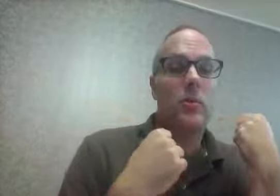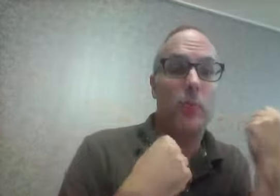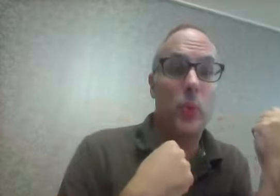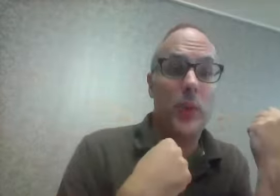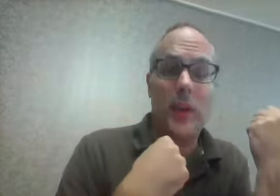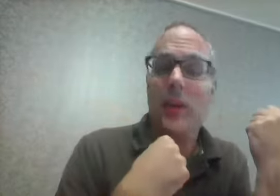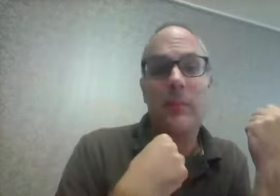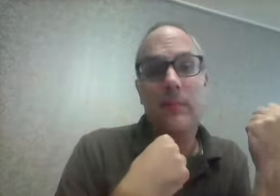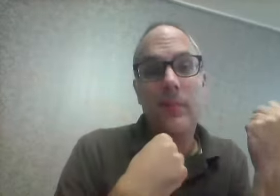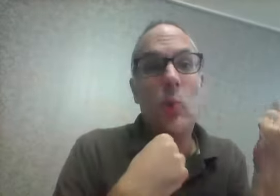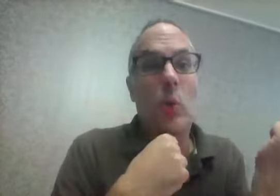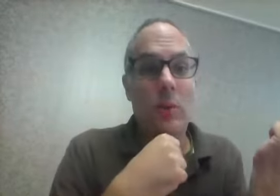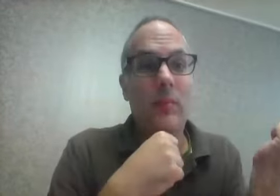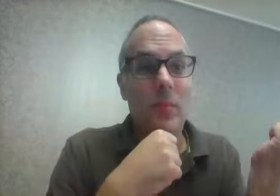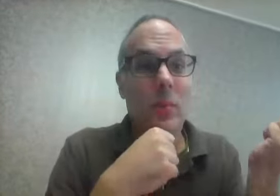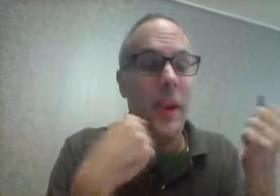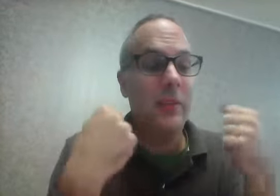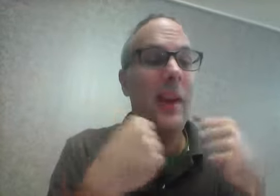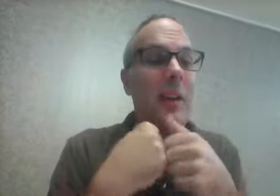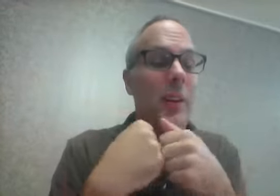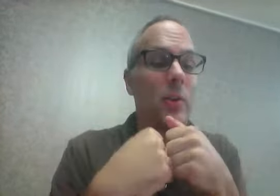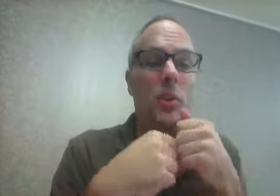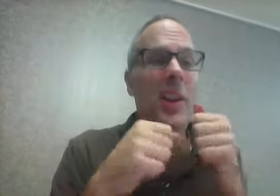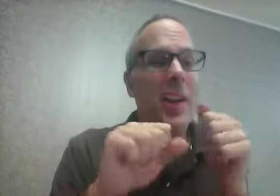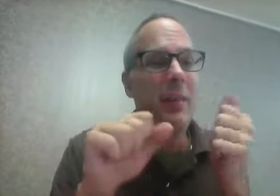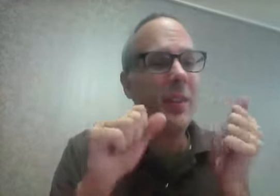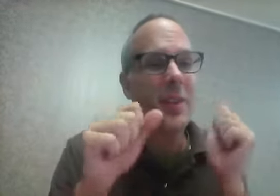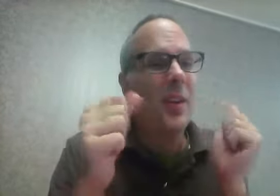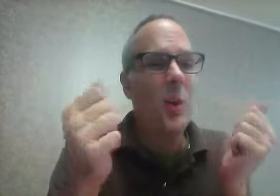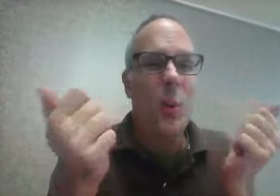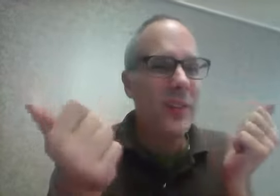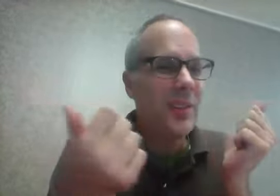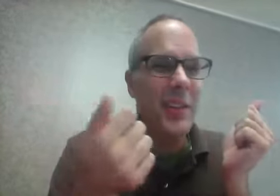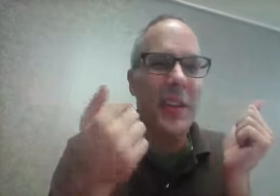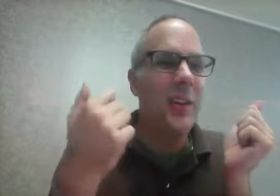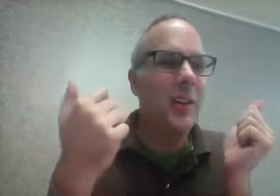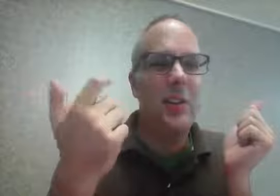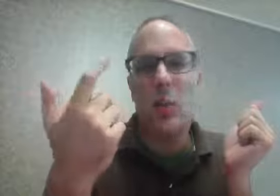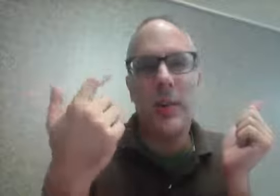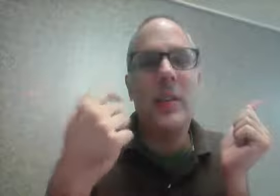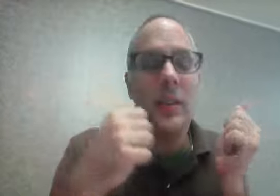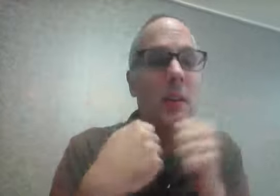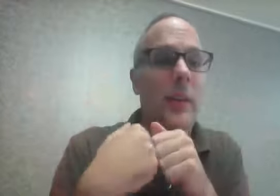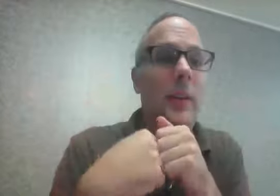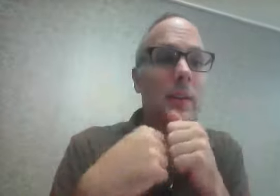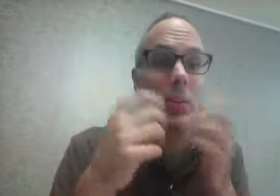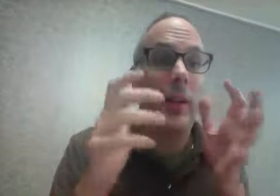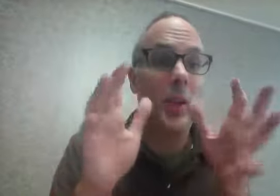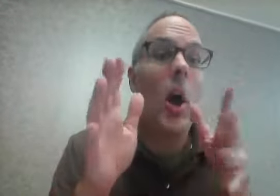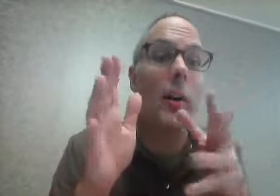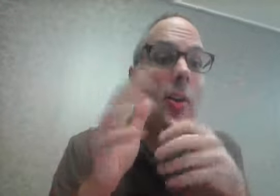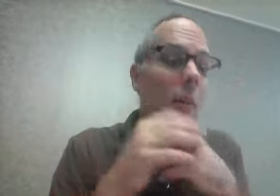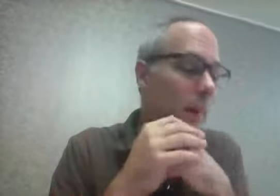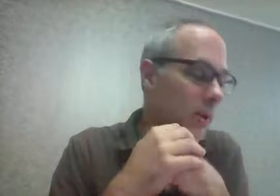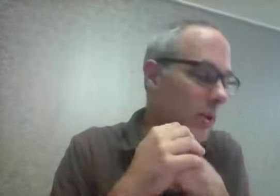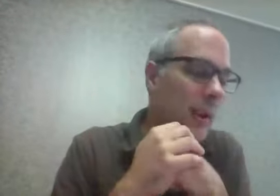Seoul. So I rarely go to Seoul. It means once a year, twice a year like this, like not not much. OK.